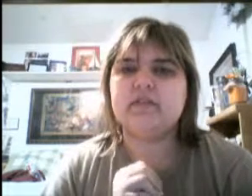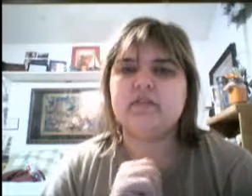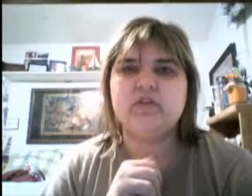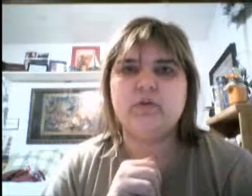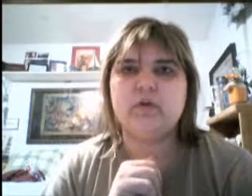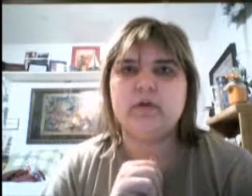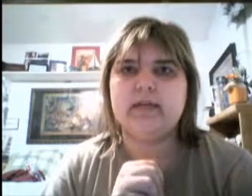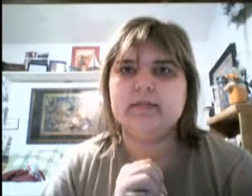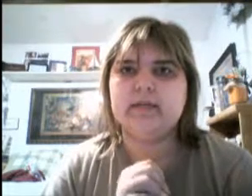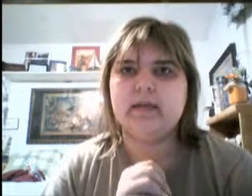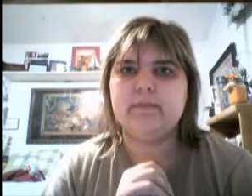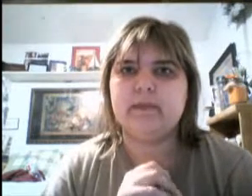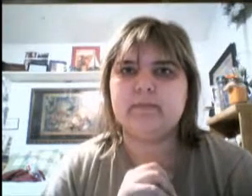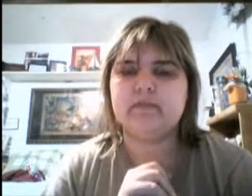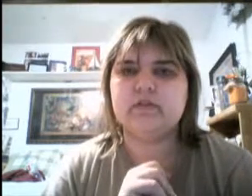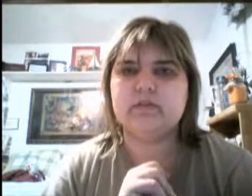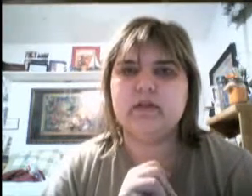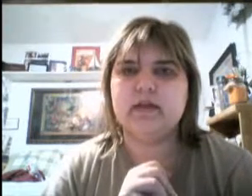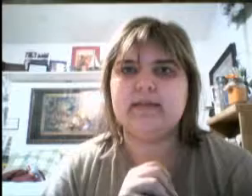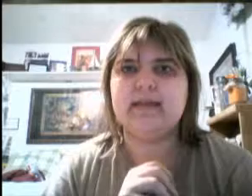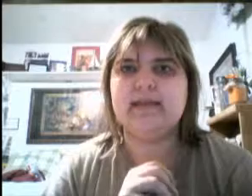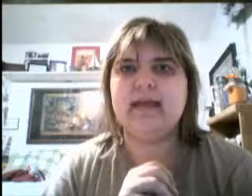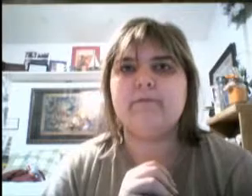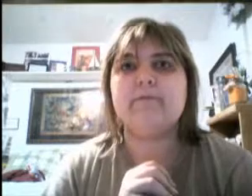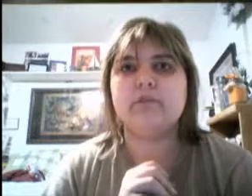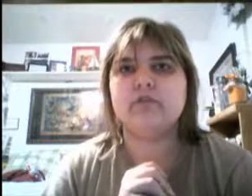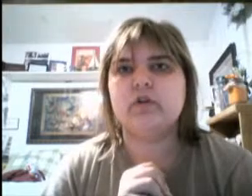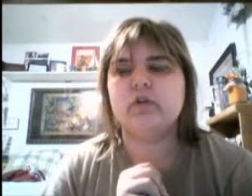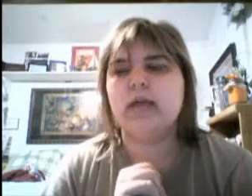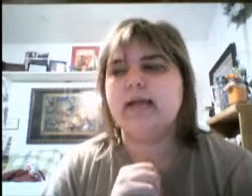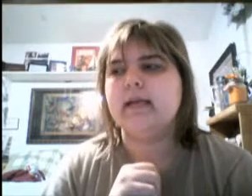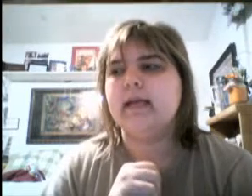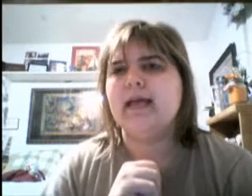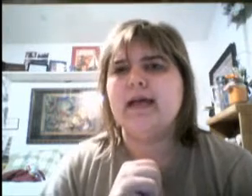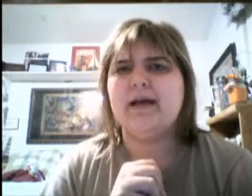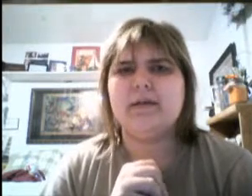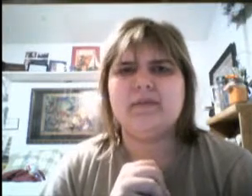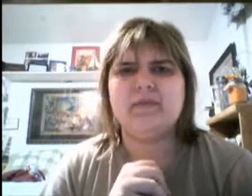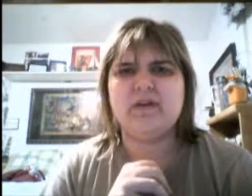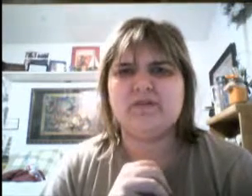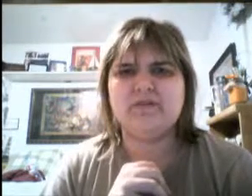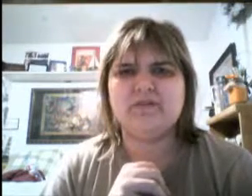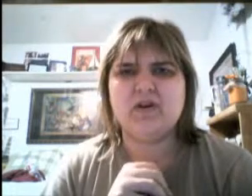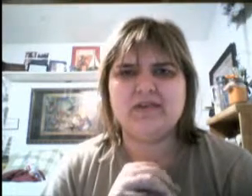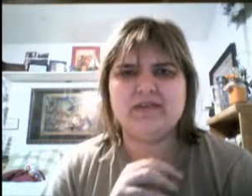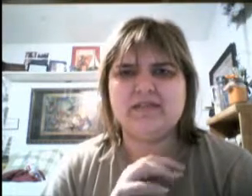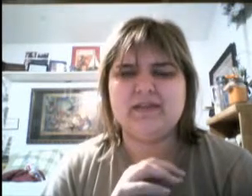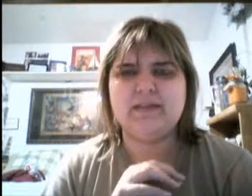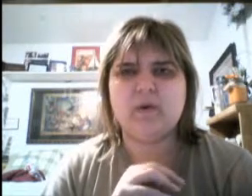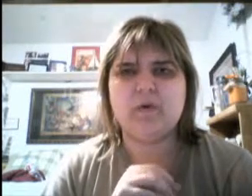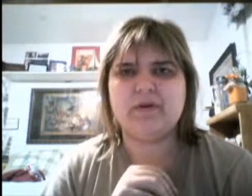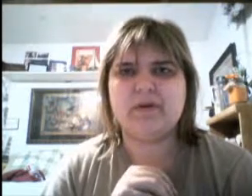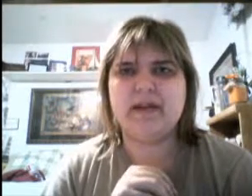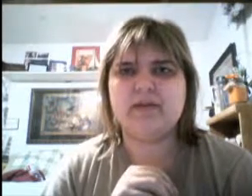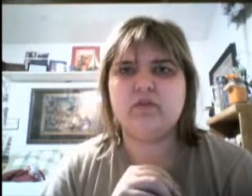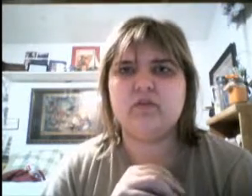there super early to be able to get in that for sure line. And we also talked to somebody while we in line who